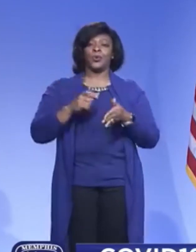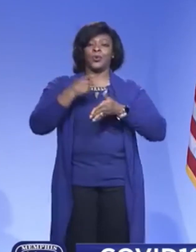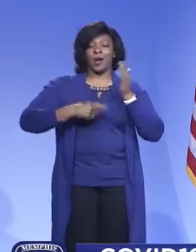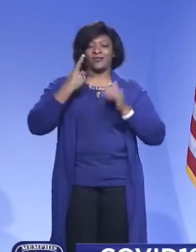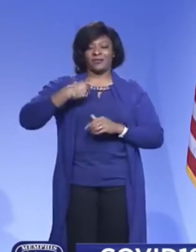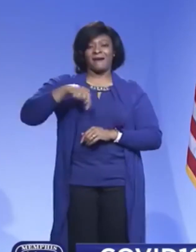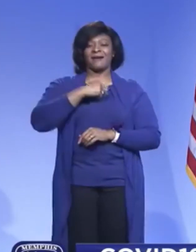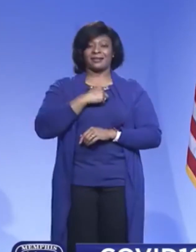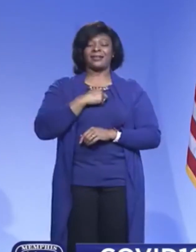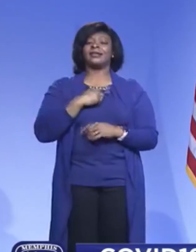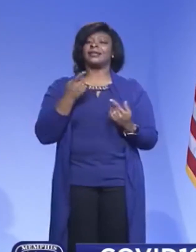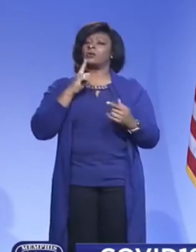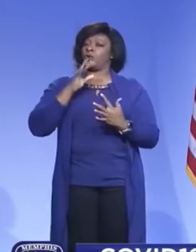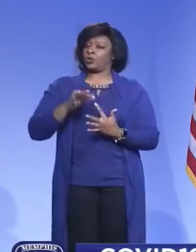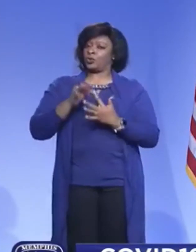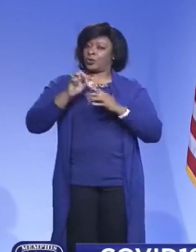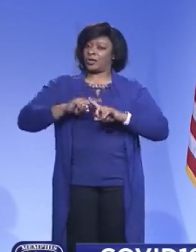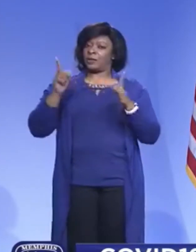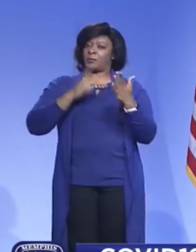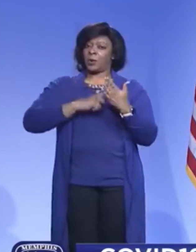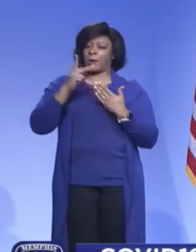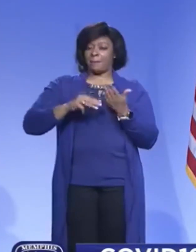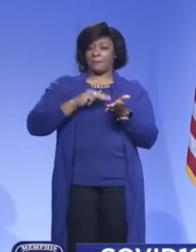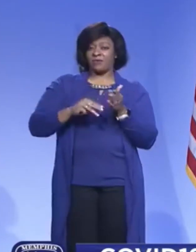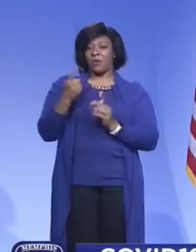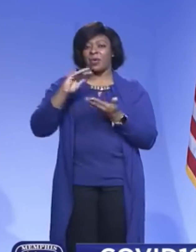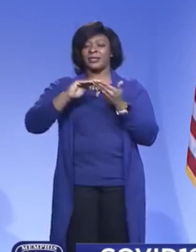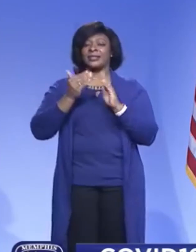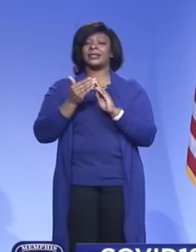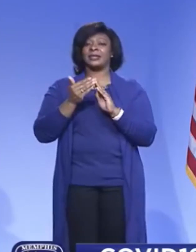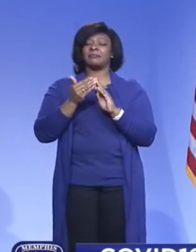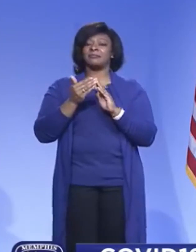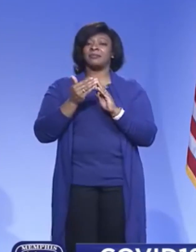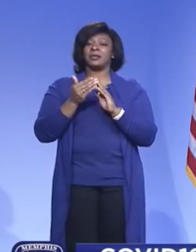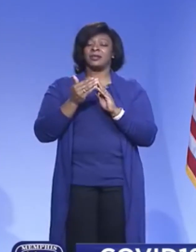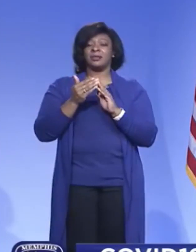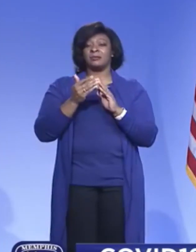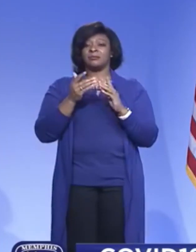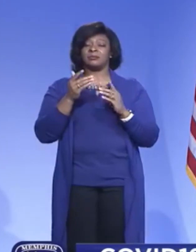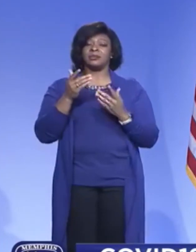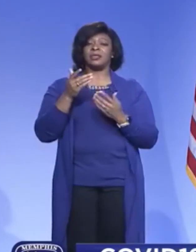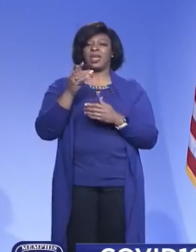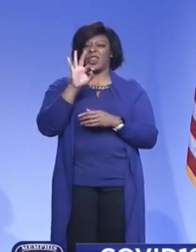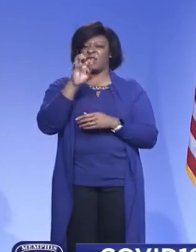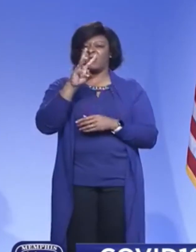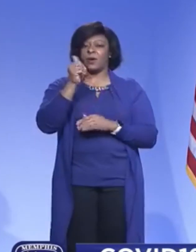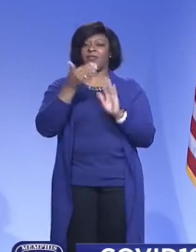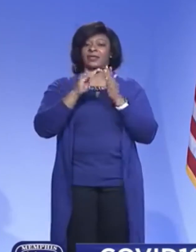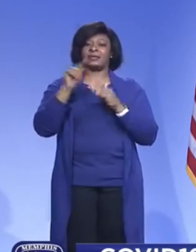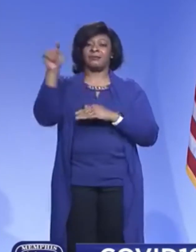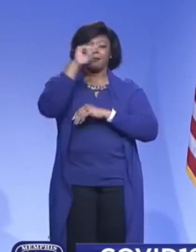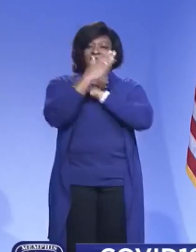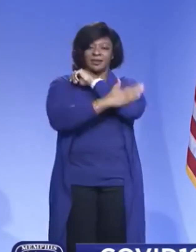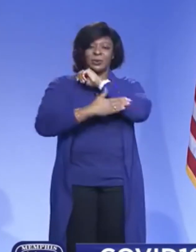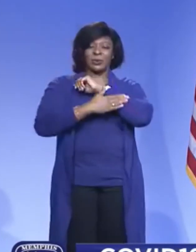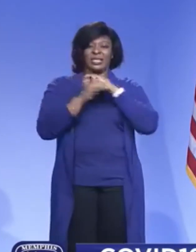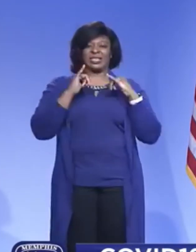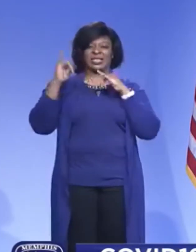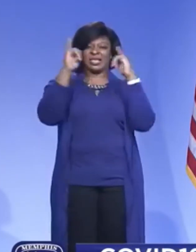program and Memphis is one of the cities amongst a few others in the country who has this program. where we can